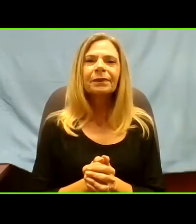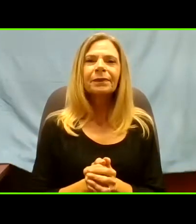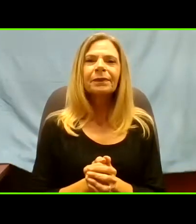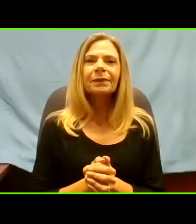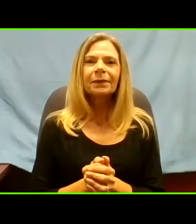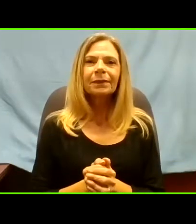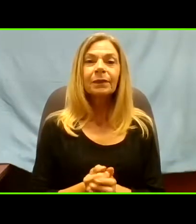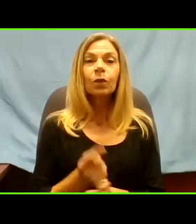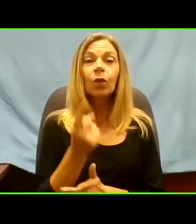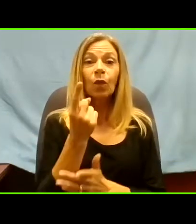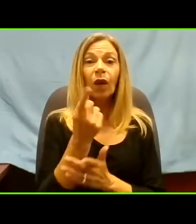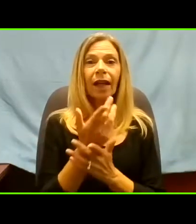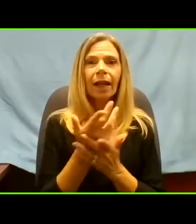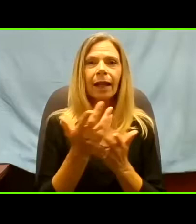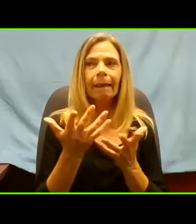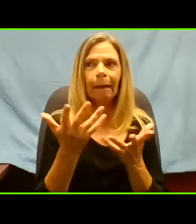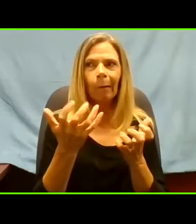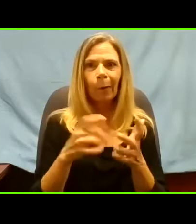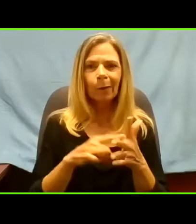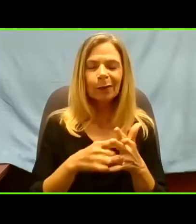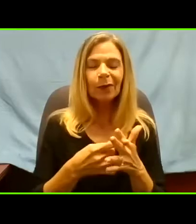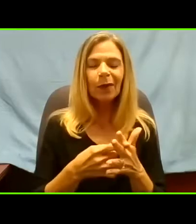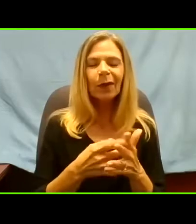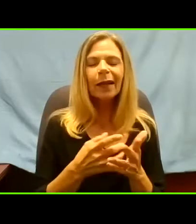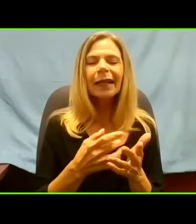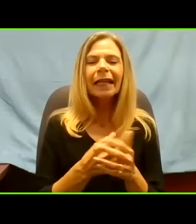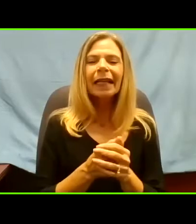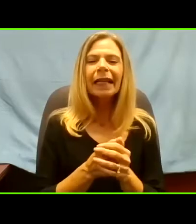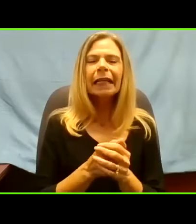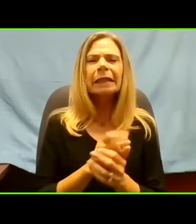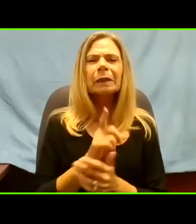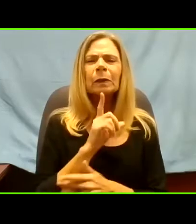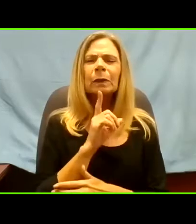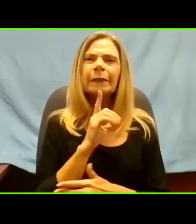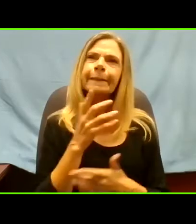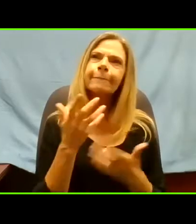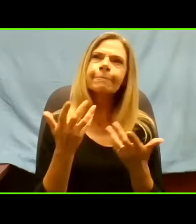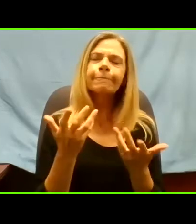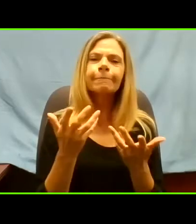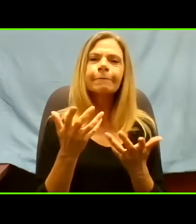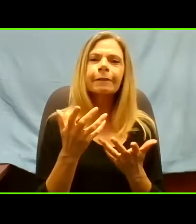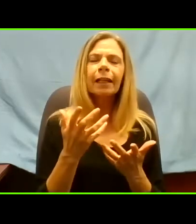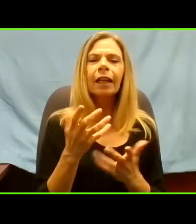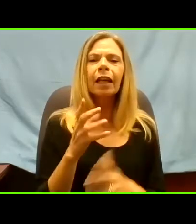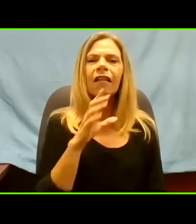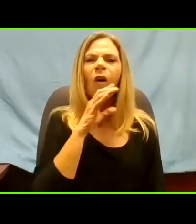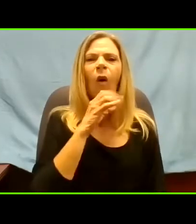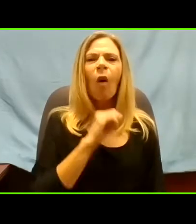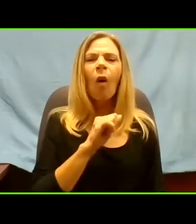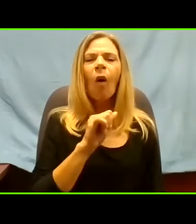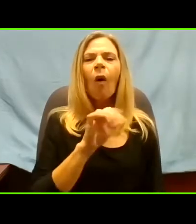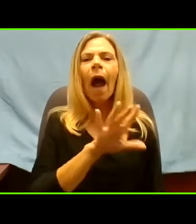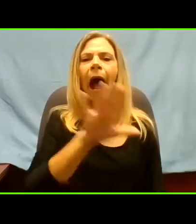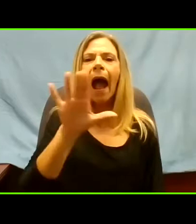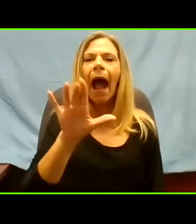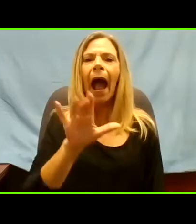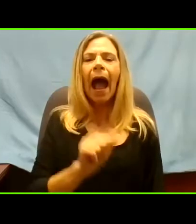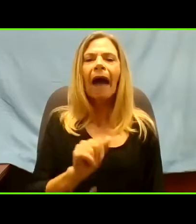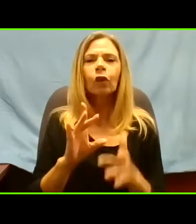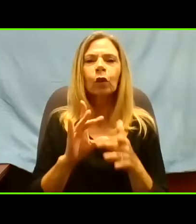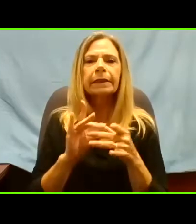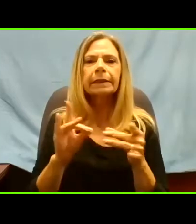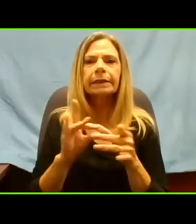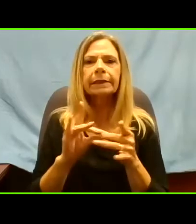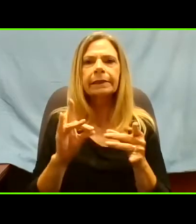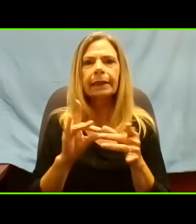to start with actually is an old African saying that meant a